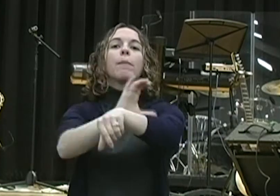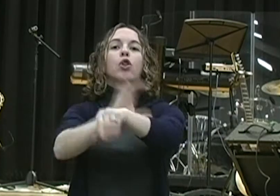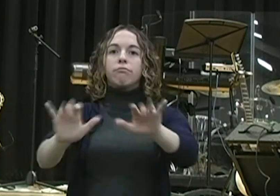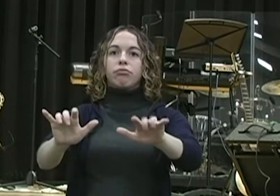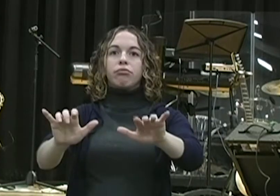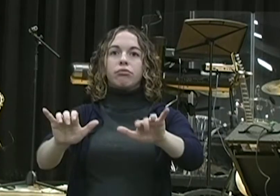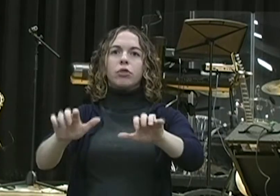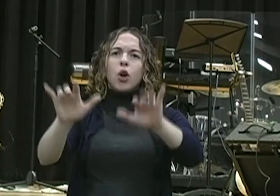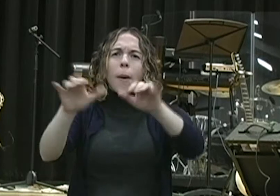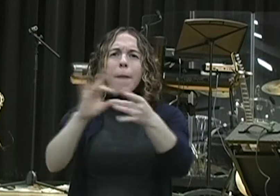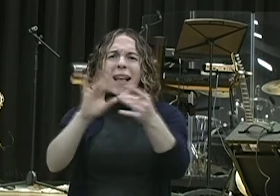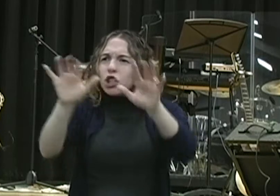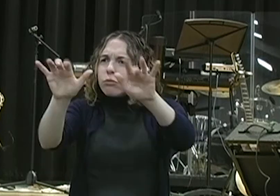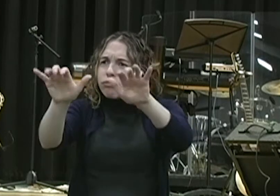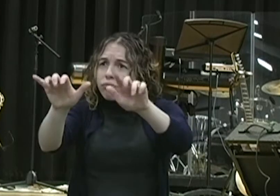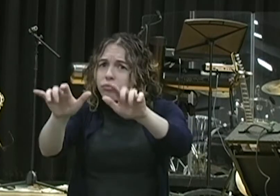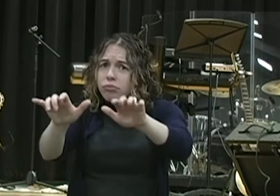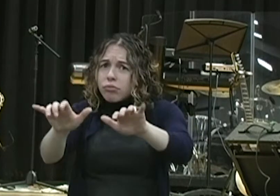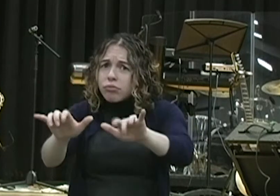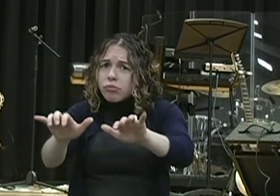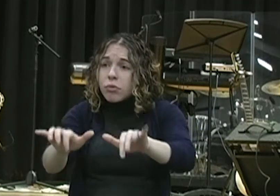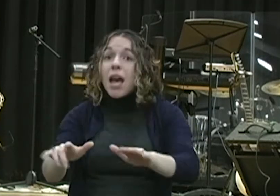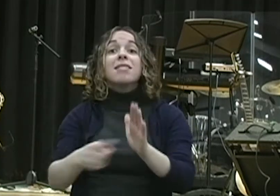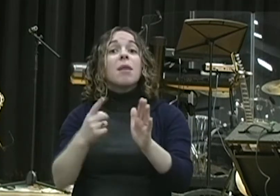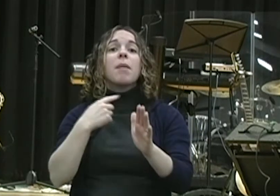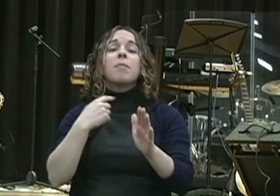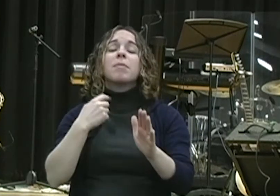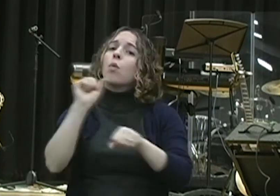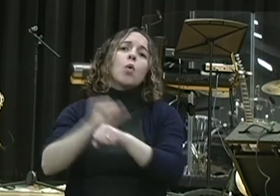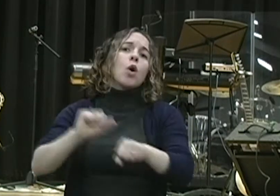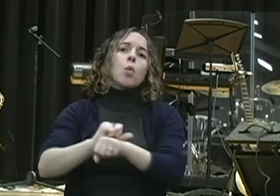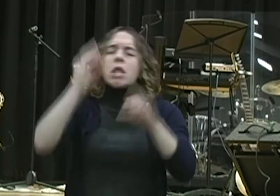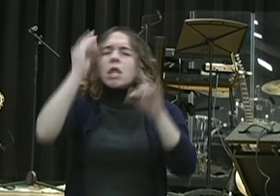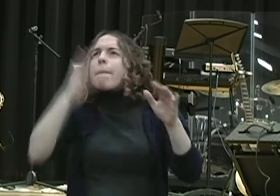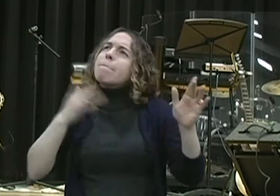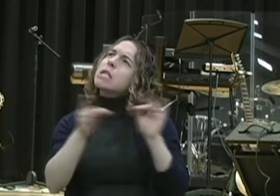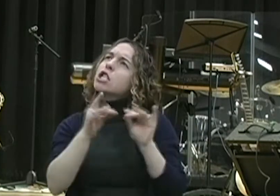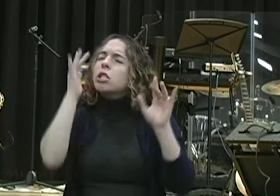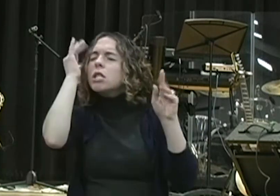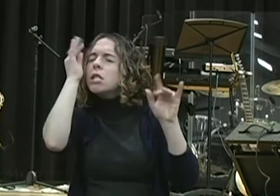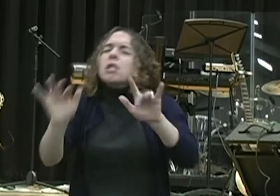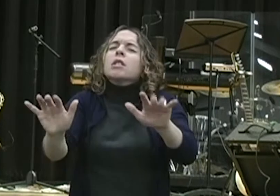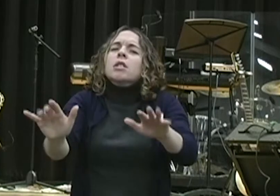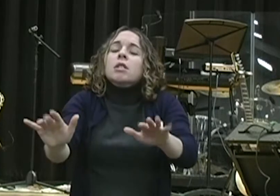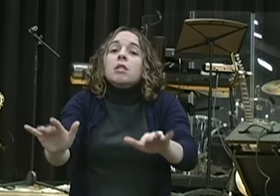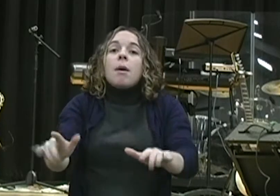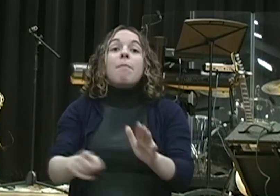brain. And that'll be solitaire. That's big time. Old school solitaire. Not spider solitaire. Just simple down the